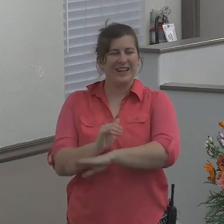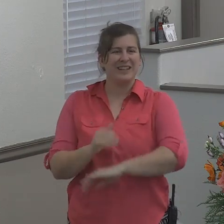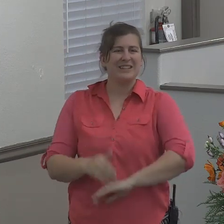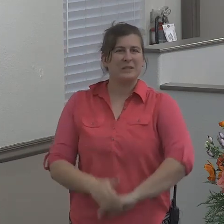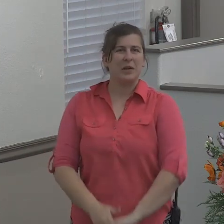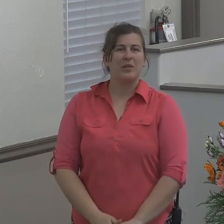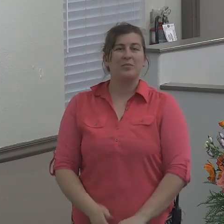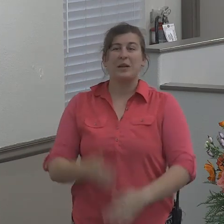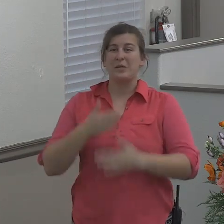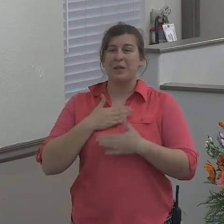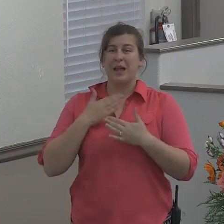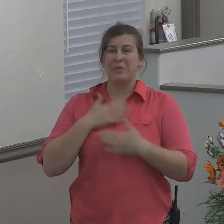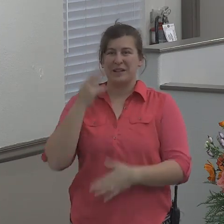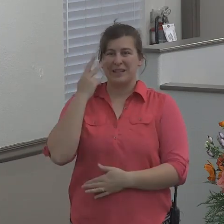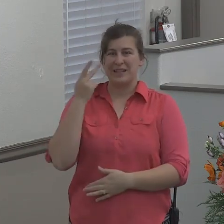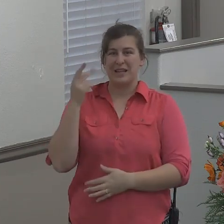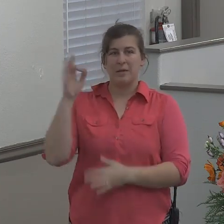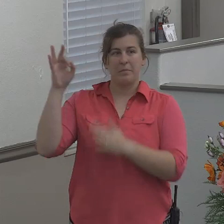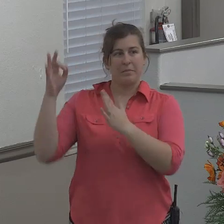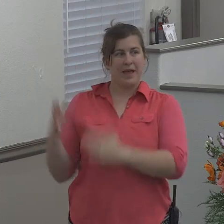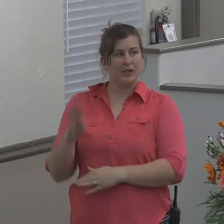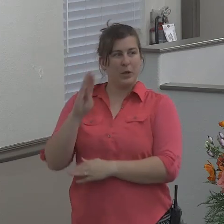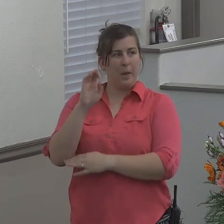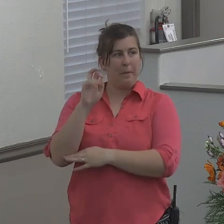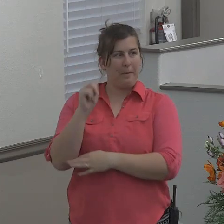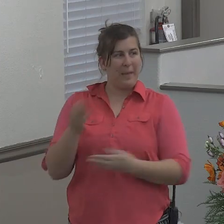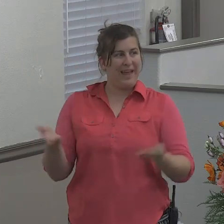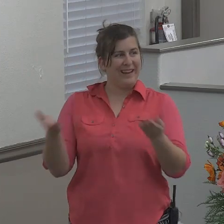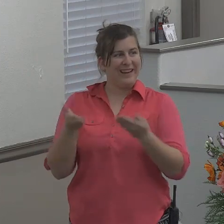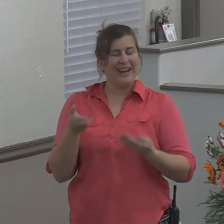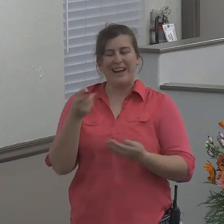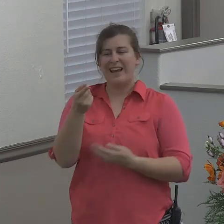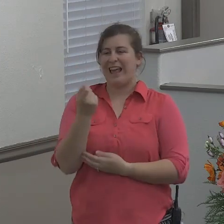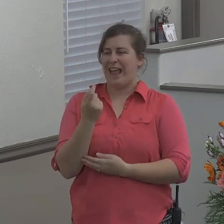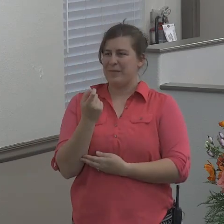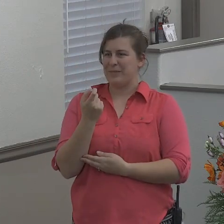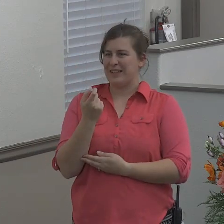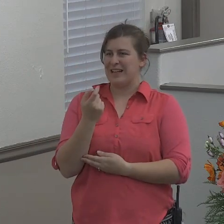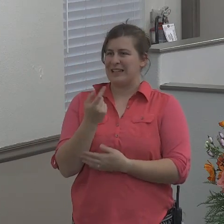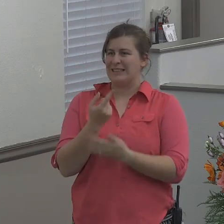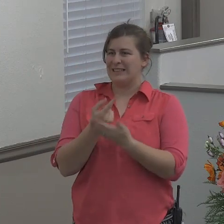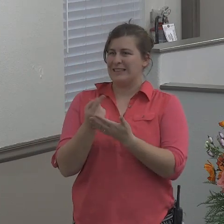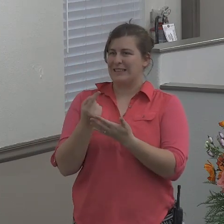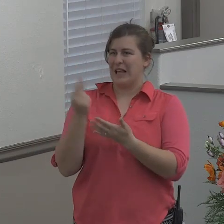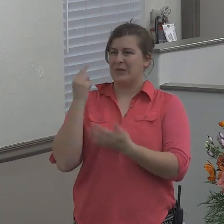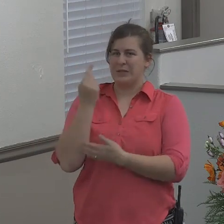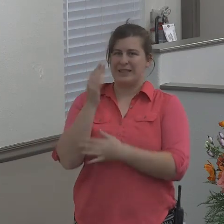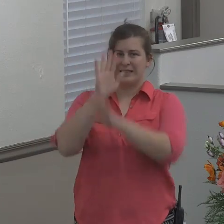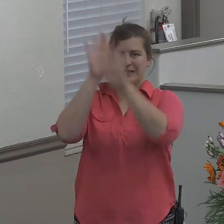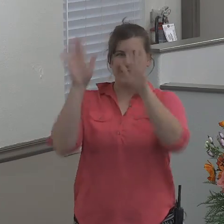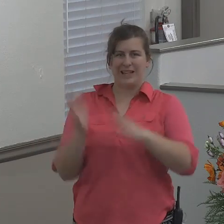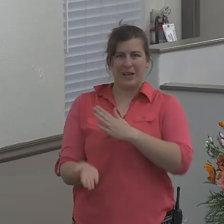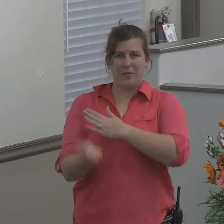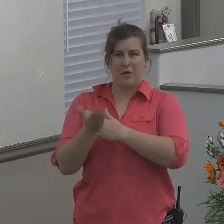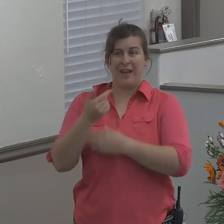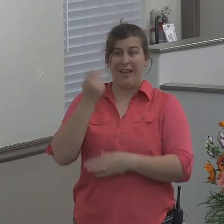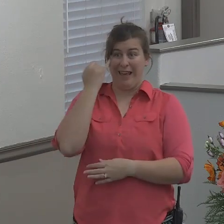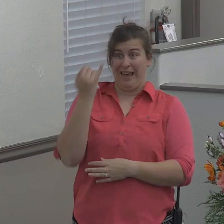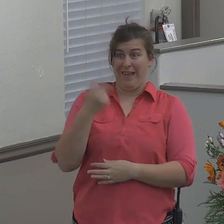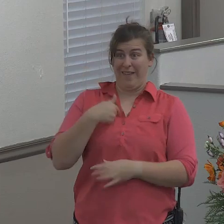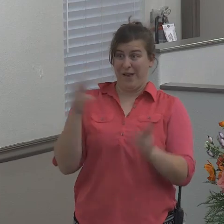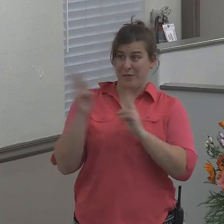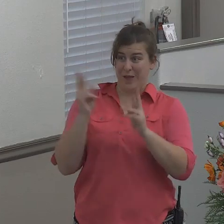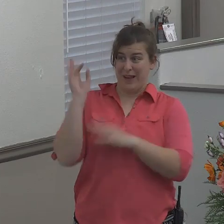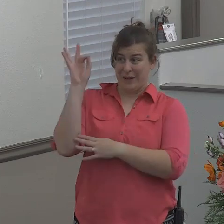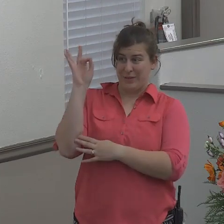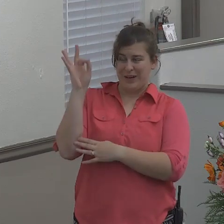I'm glad to see Pastor Ben here. He asked me on Sunday morning if I was ready to preach. I told him